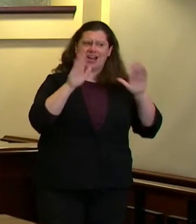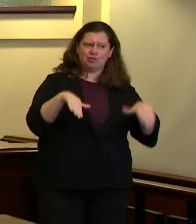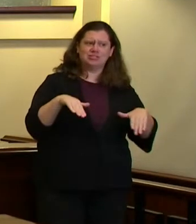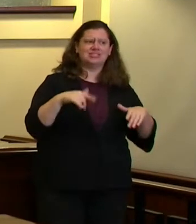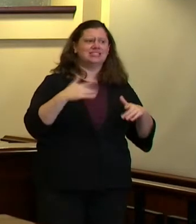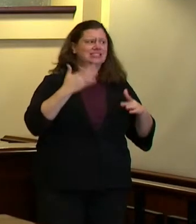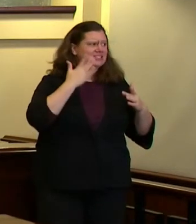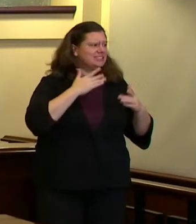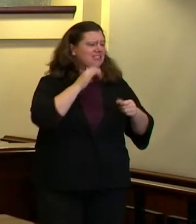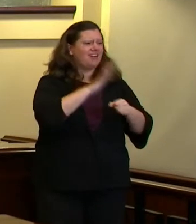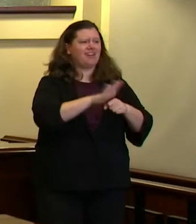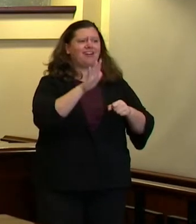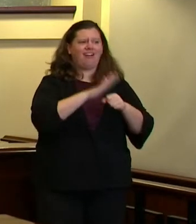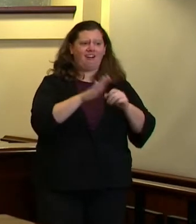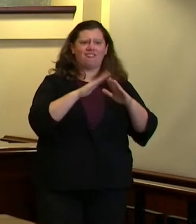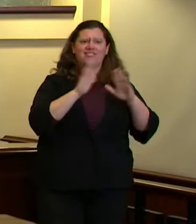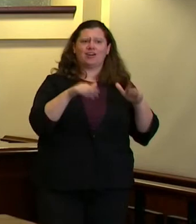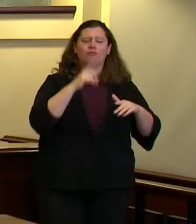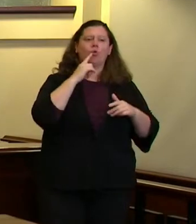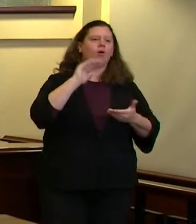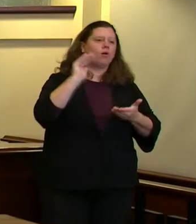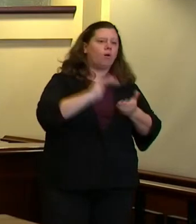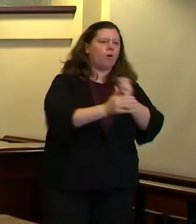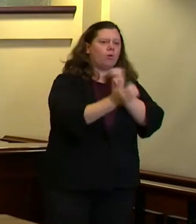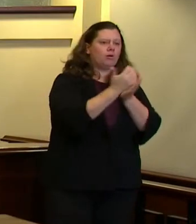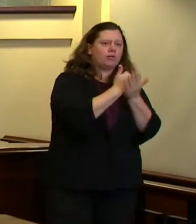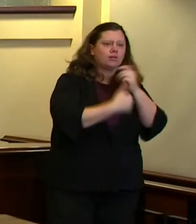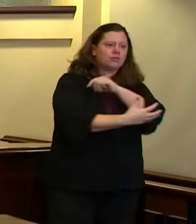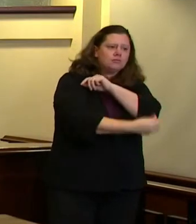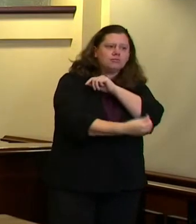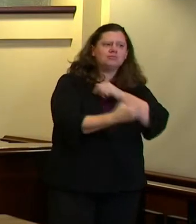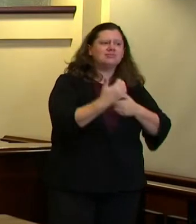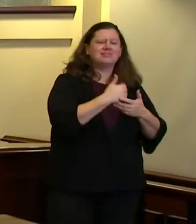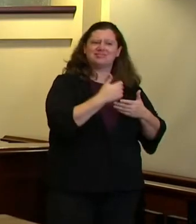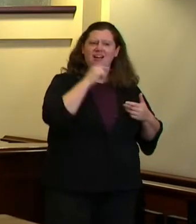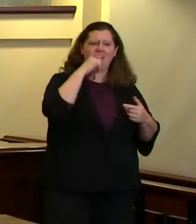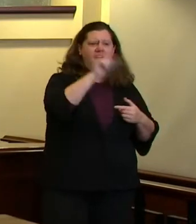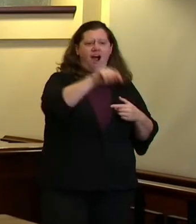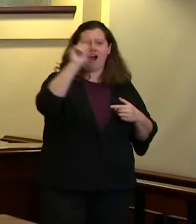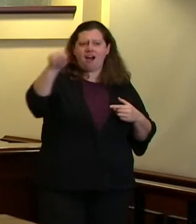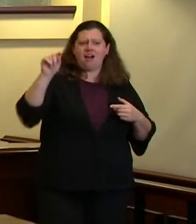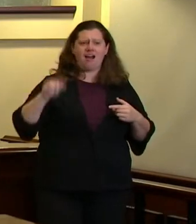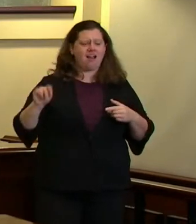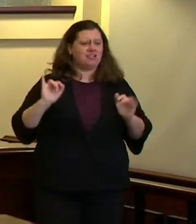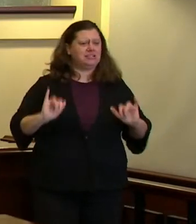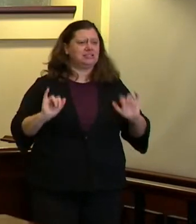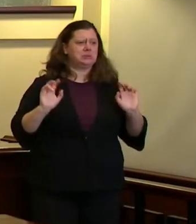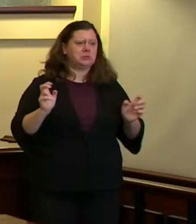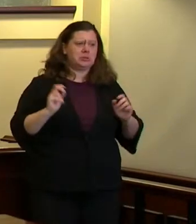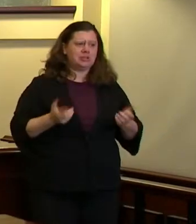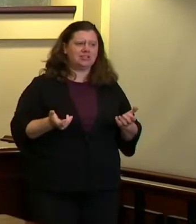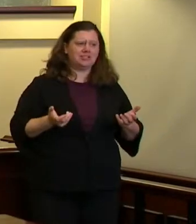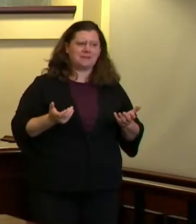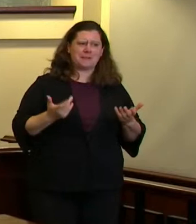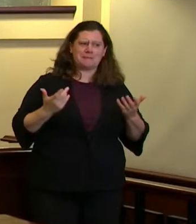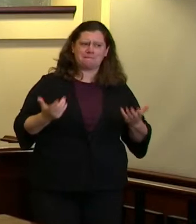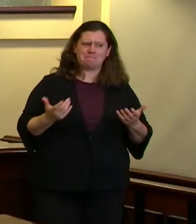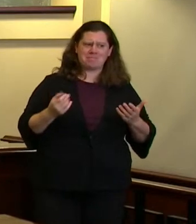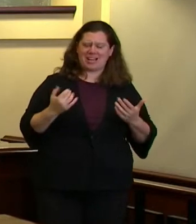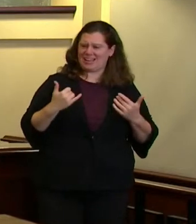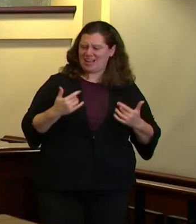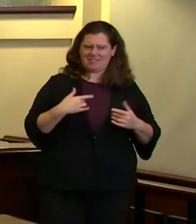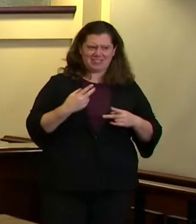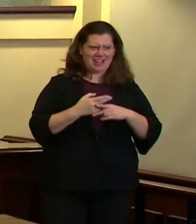of low income and workforce housing in this community so my question is while we were here in a housing crisis in a covet